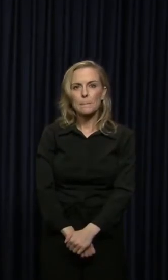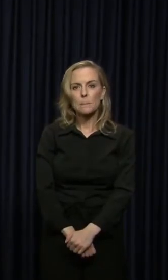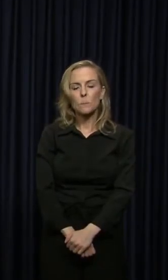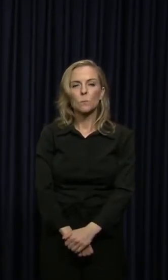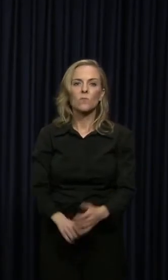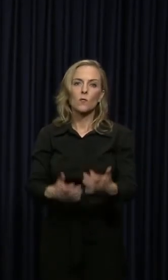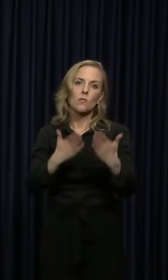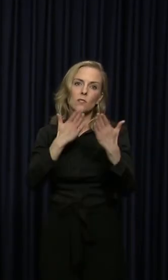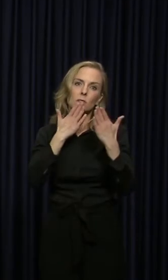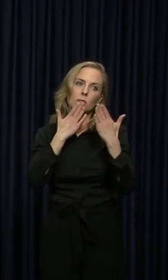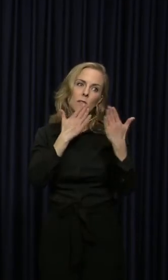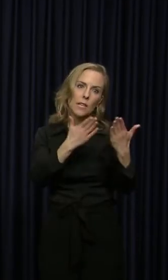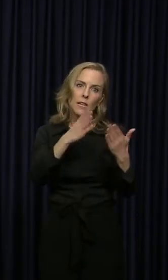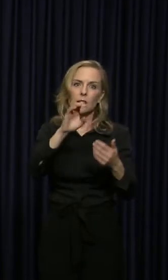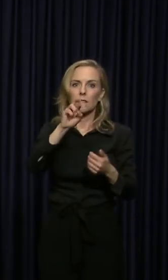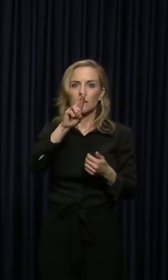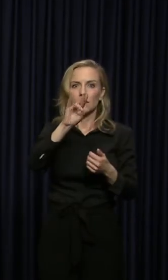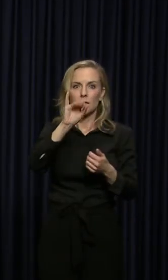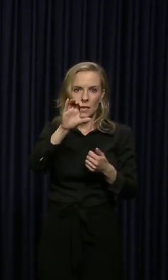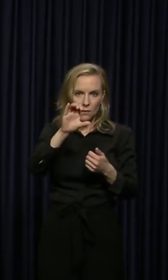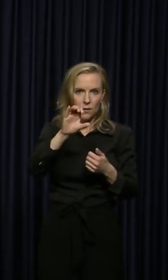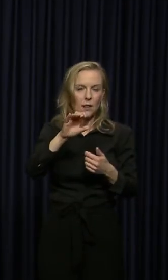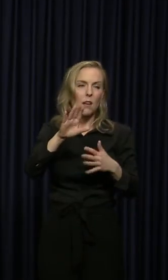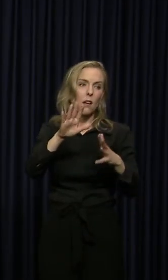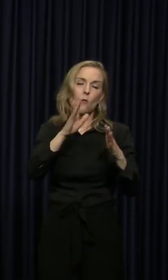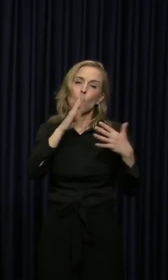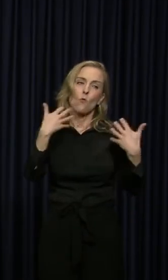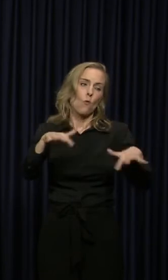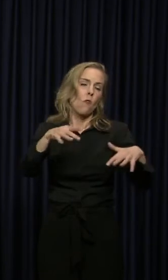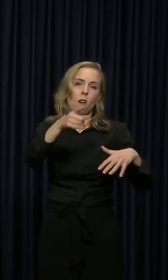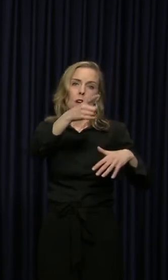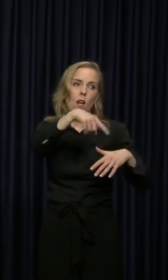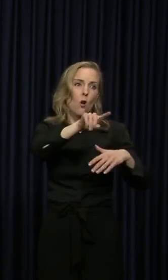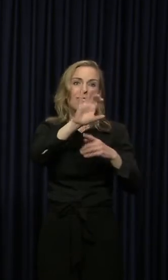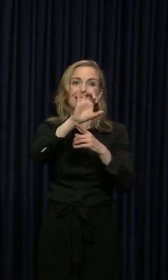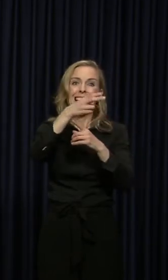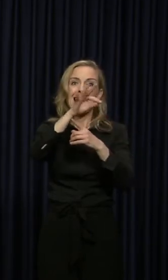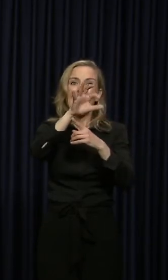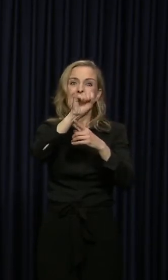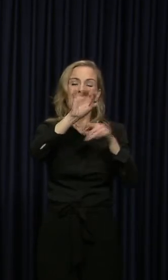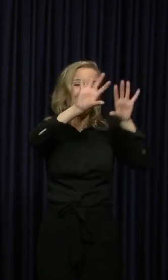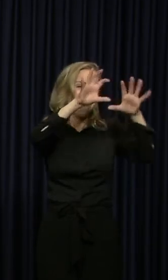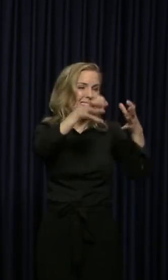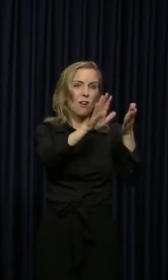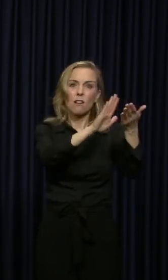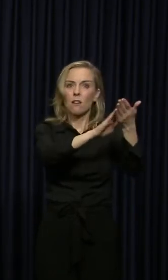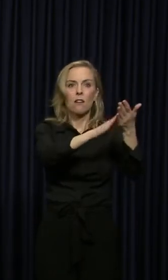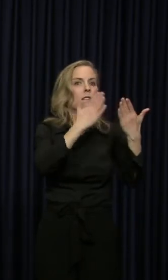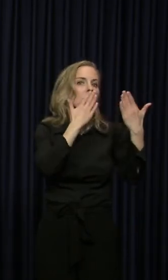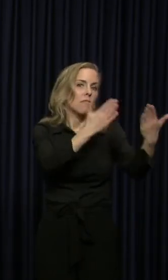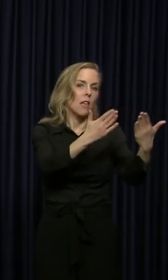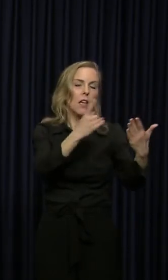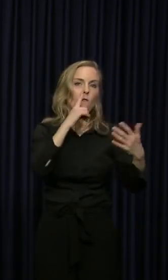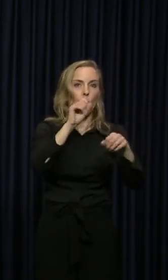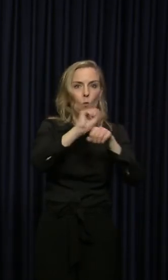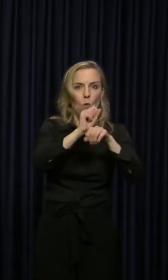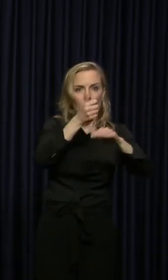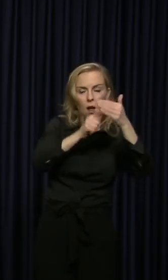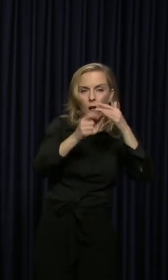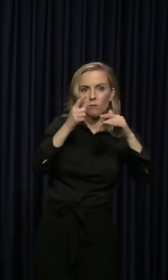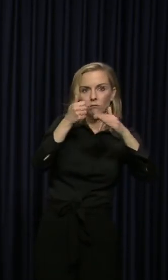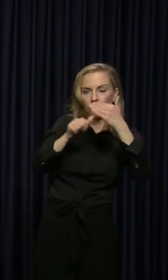We want to thank Eric and, uh, all the folks in CHFS that are working over and unemployment,